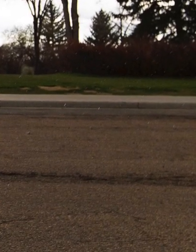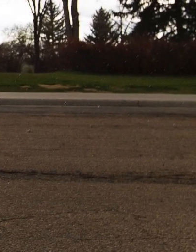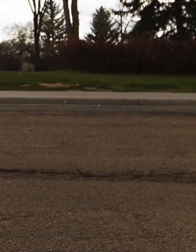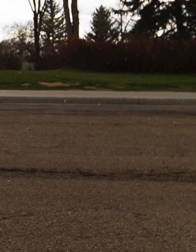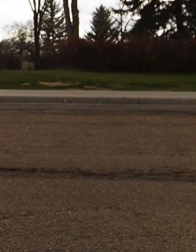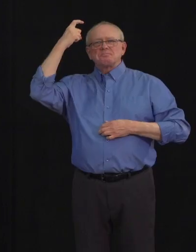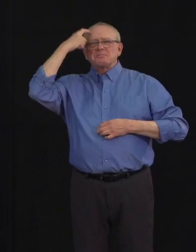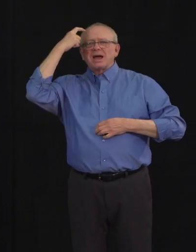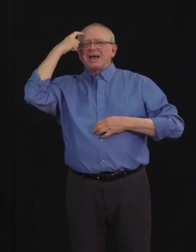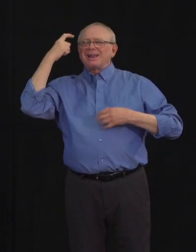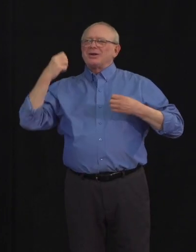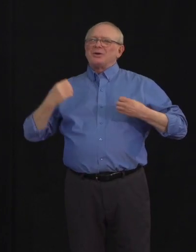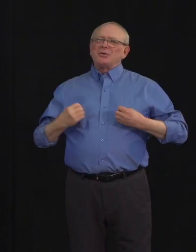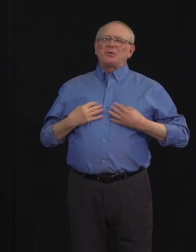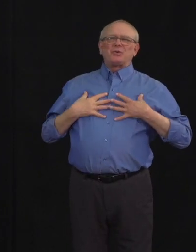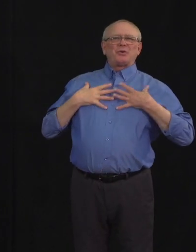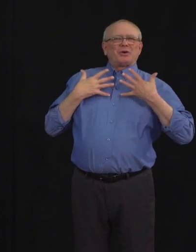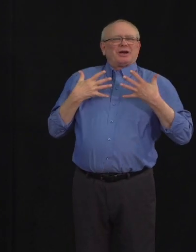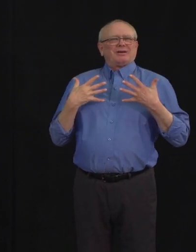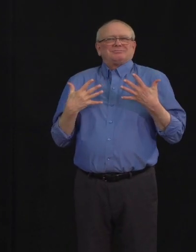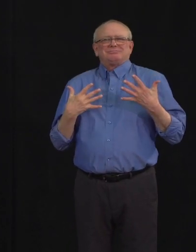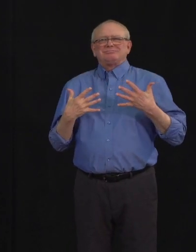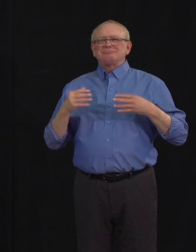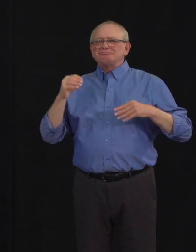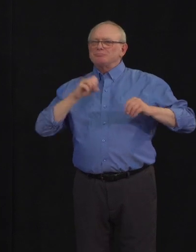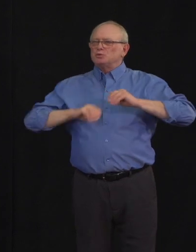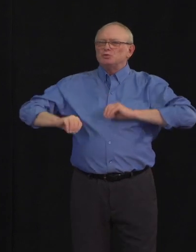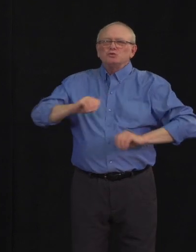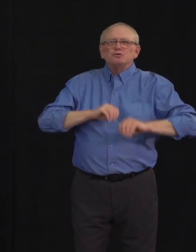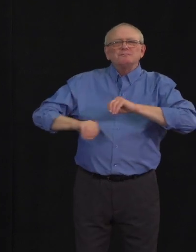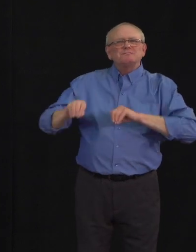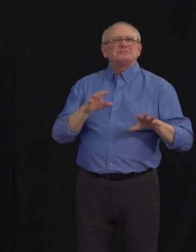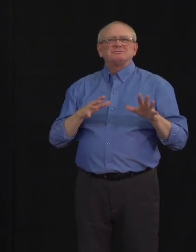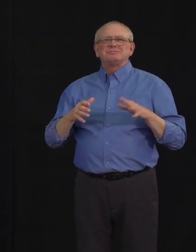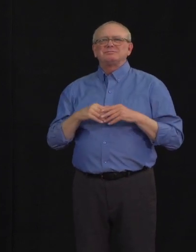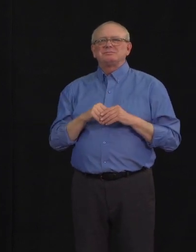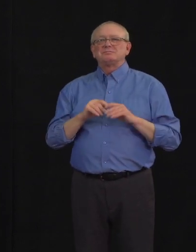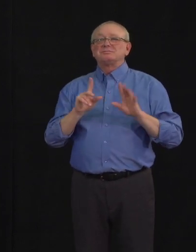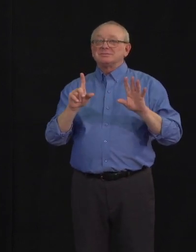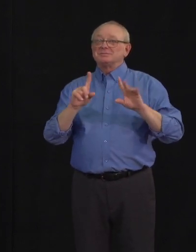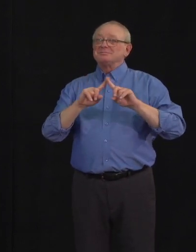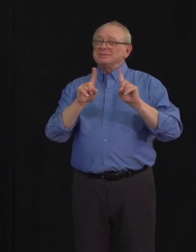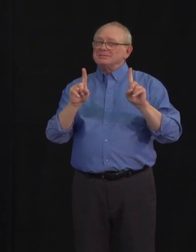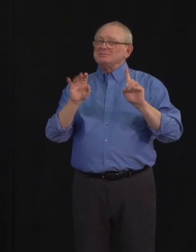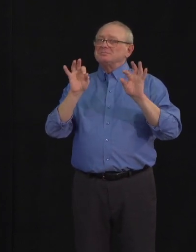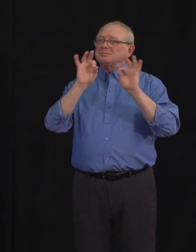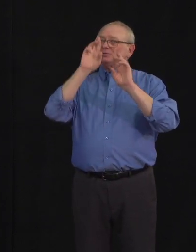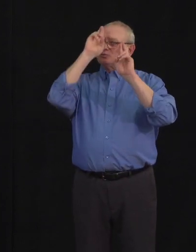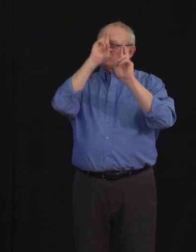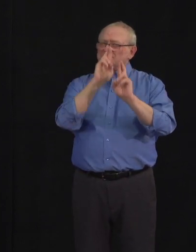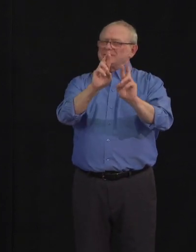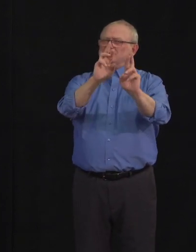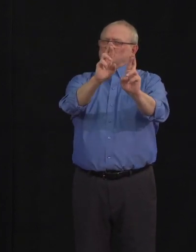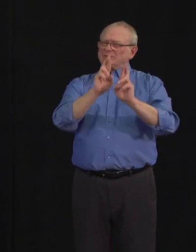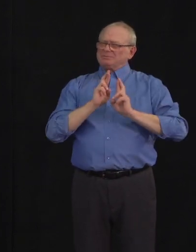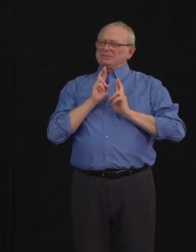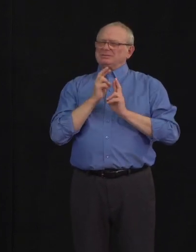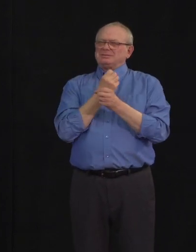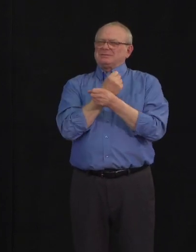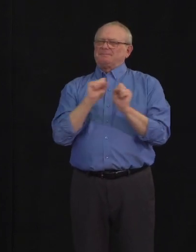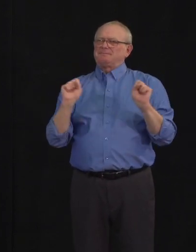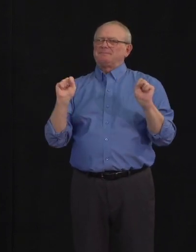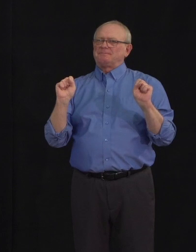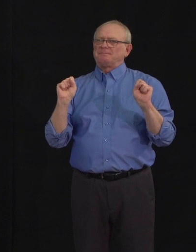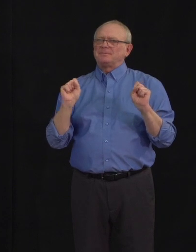health. But we need to do so while being mindful of each other's health and safety, and while maintaining distances of 2 metres